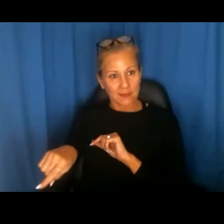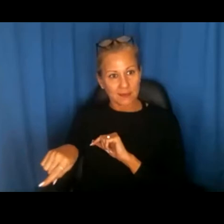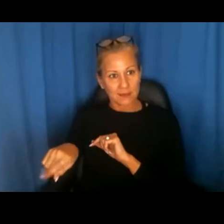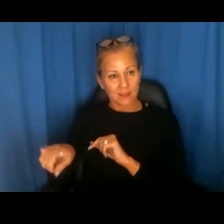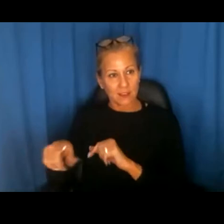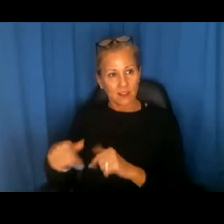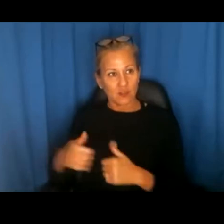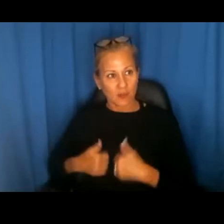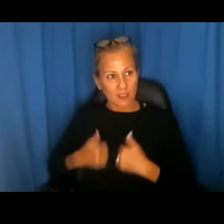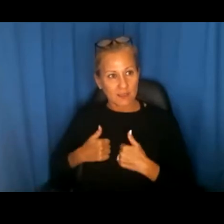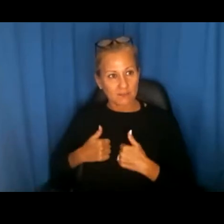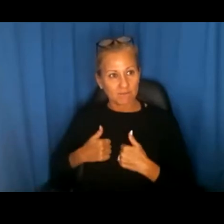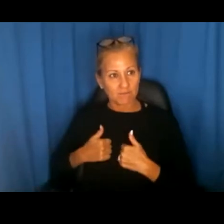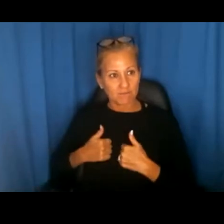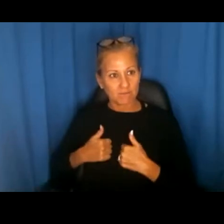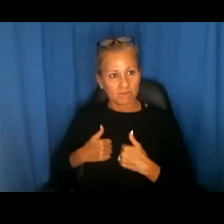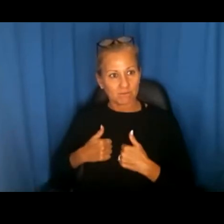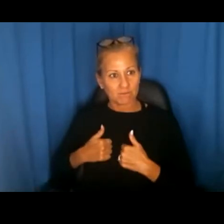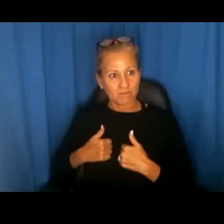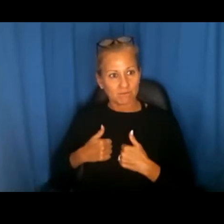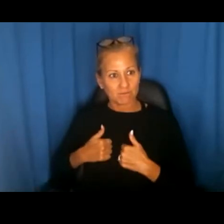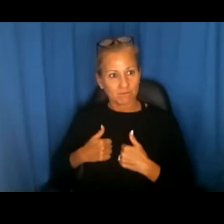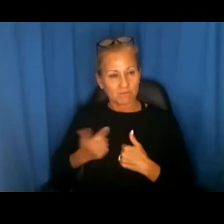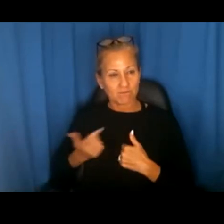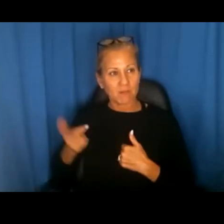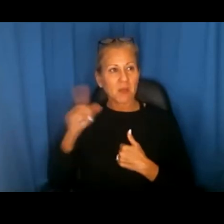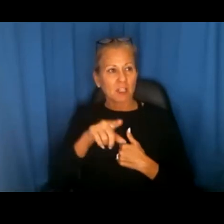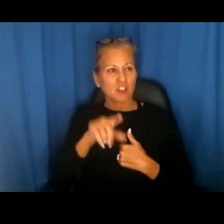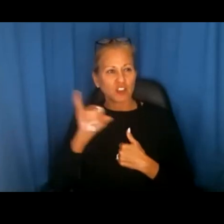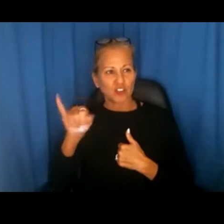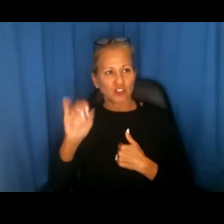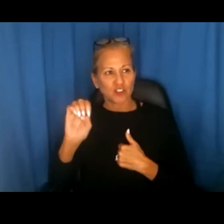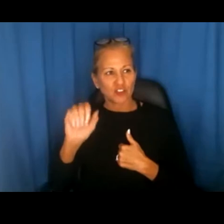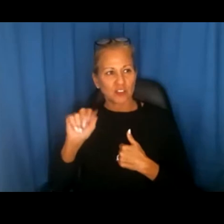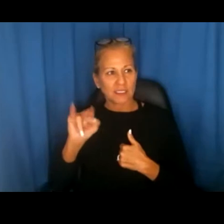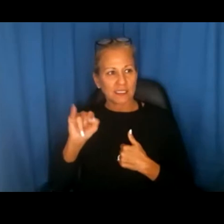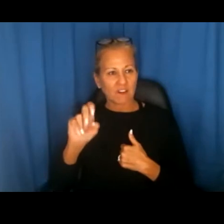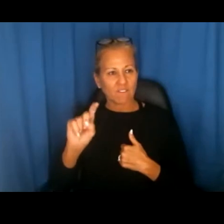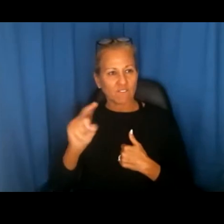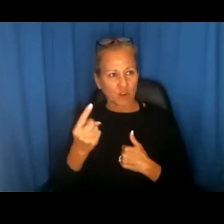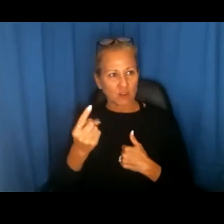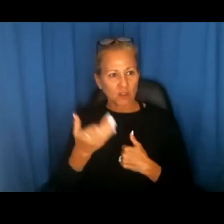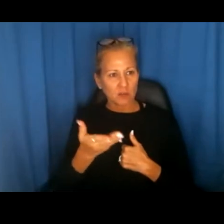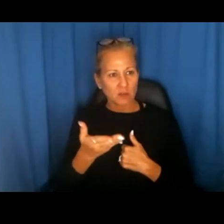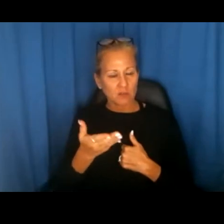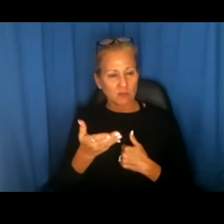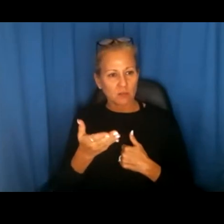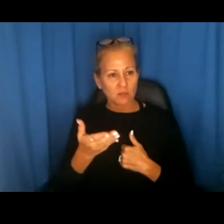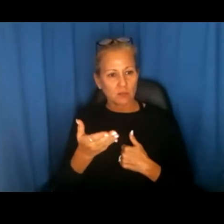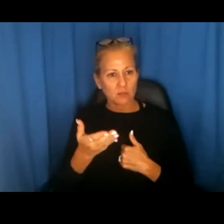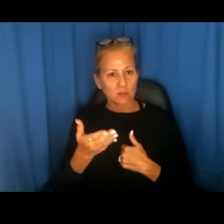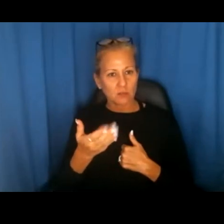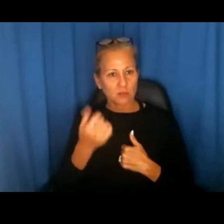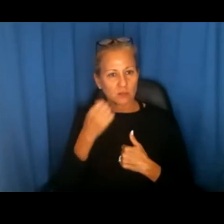And maybe that's something for Janine to start out on and then we maybe would want to hear from the housing provider folks to see what folks are experiencing there.